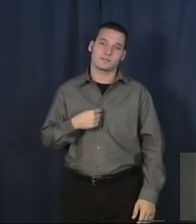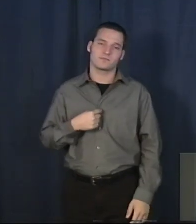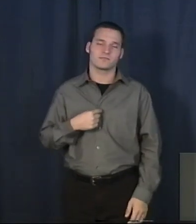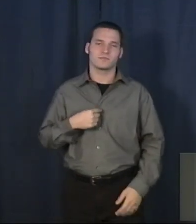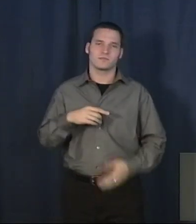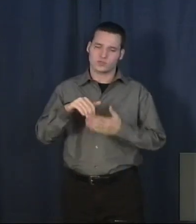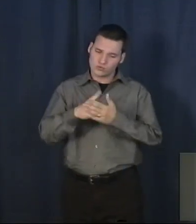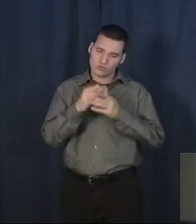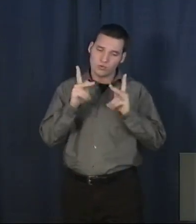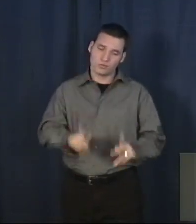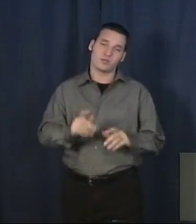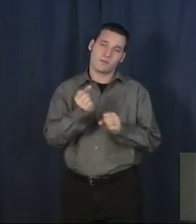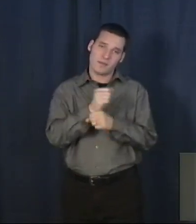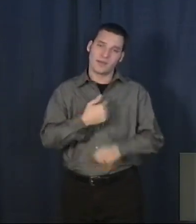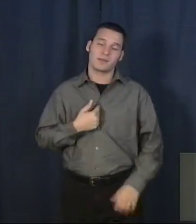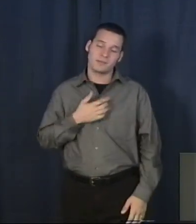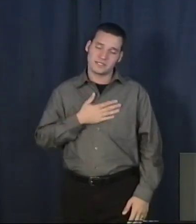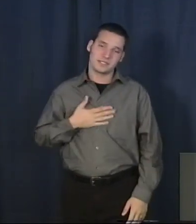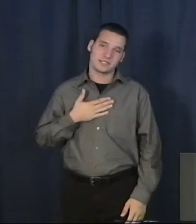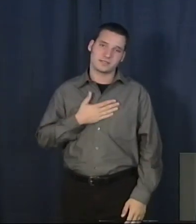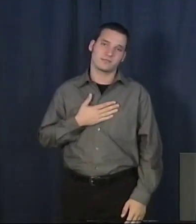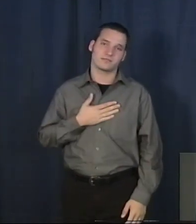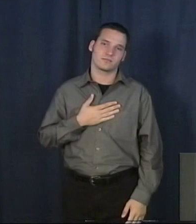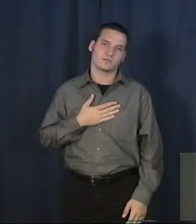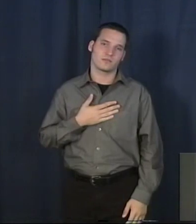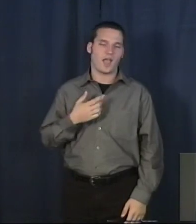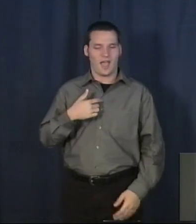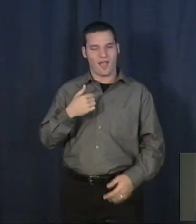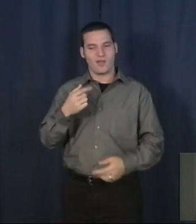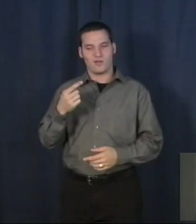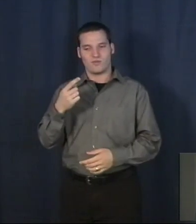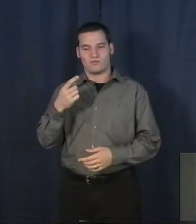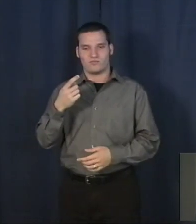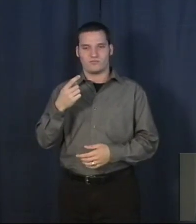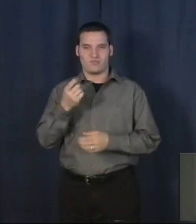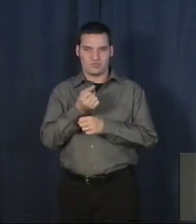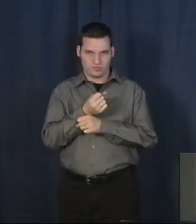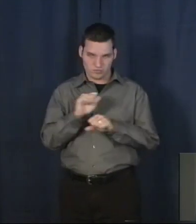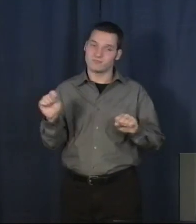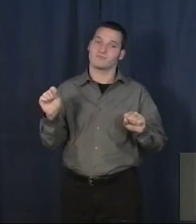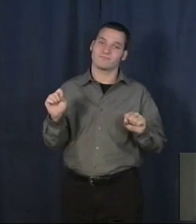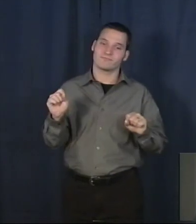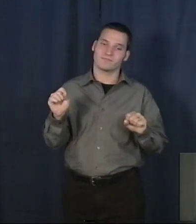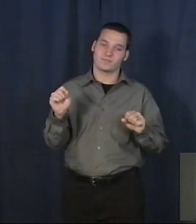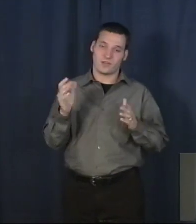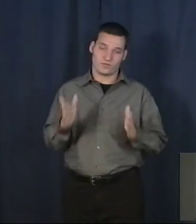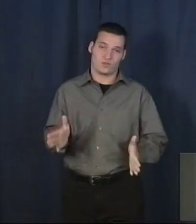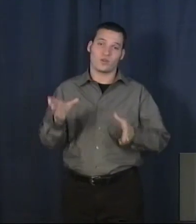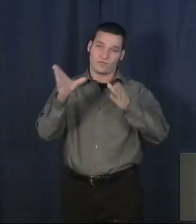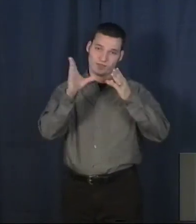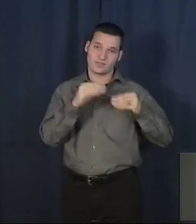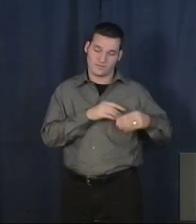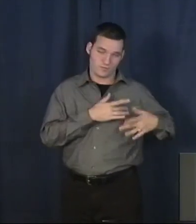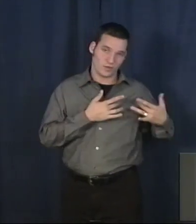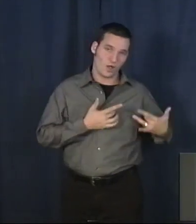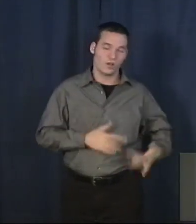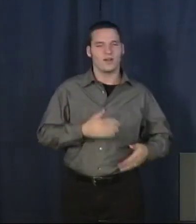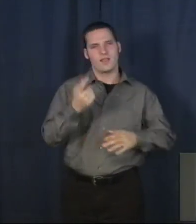would you please, Lord? I just received Christ as my Savior. And so that day became my spiritual birthday into